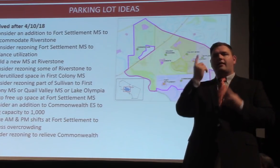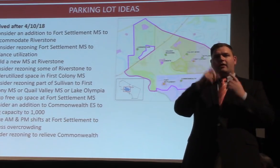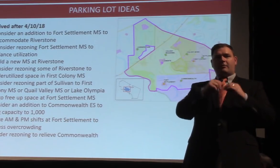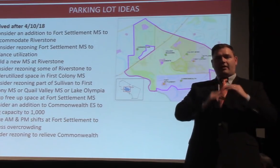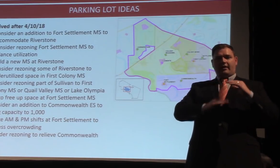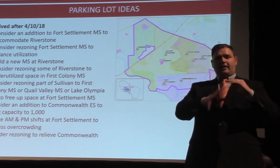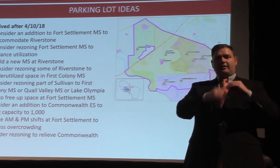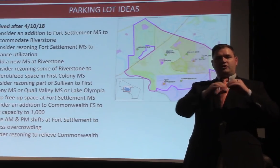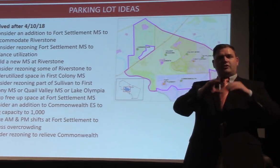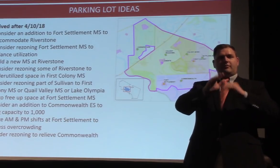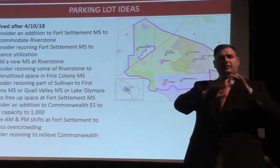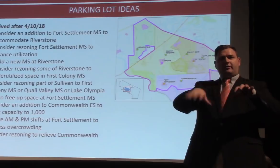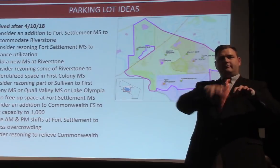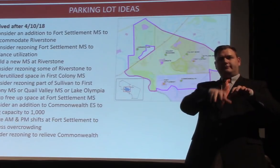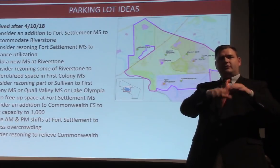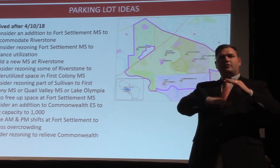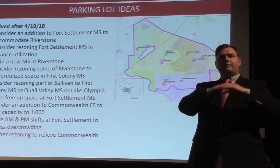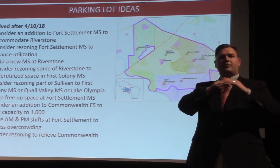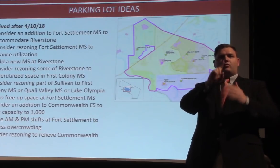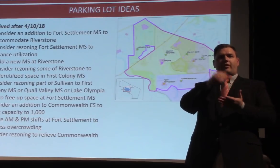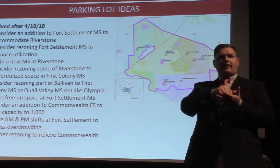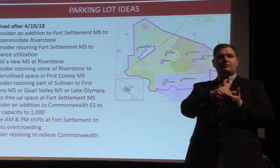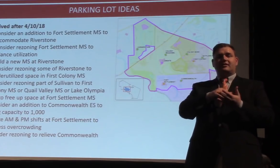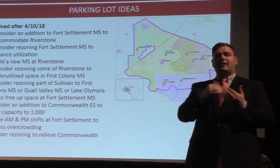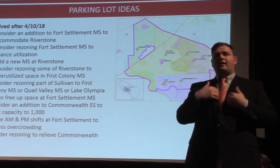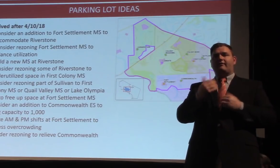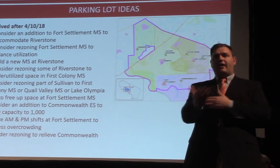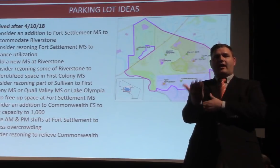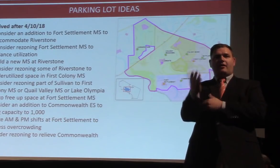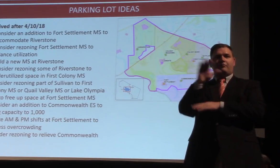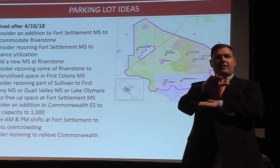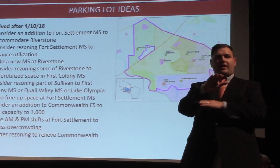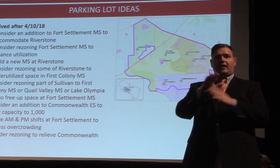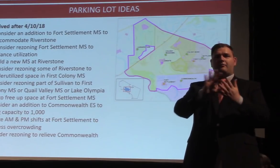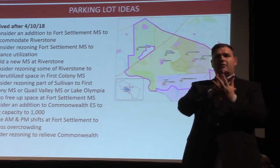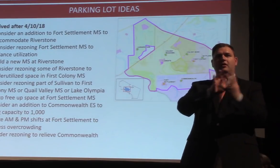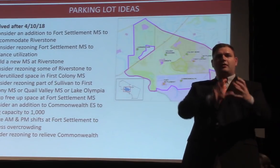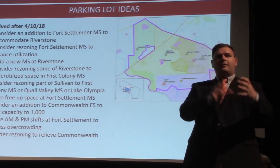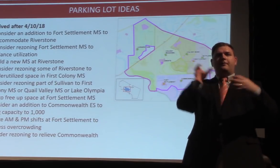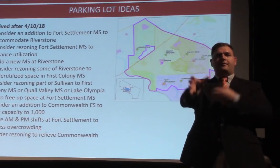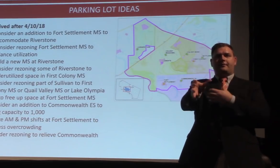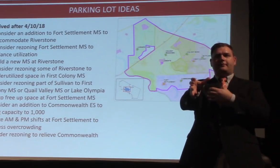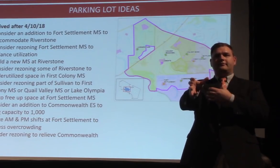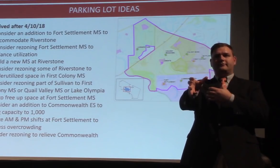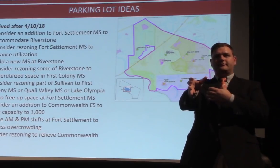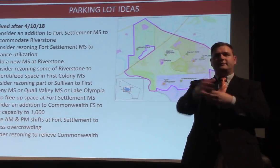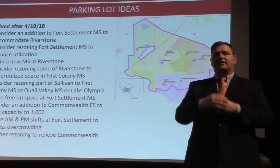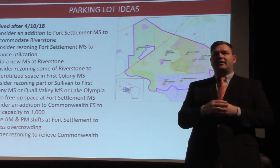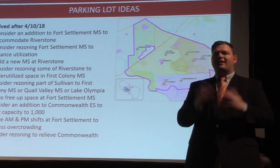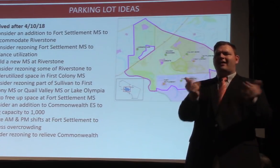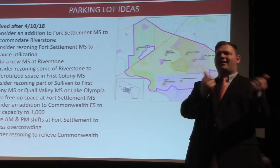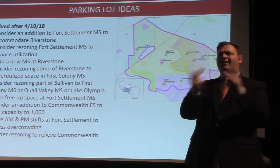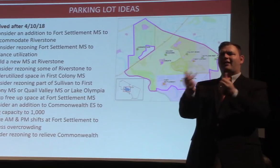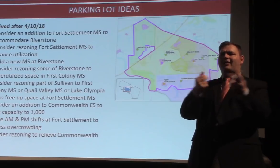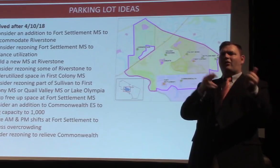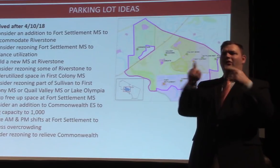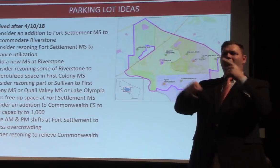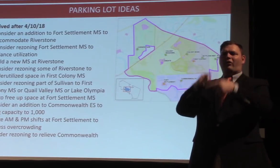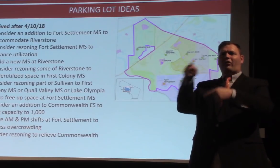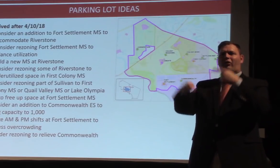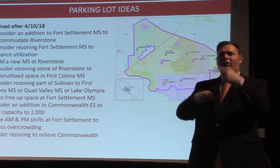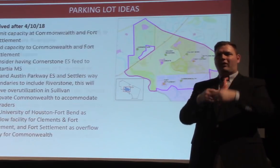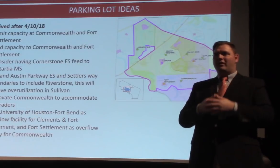,000. Create AM-PM shifts at Fort Settlement to address overcrowding. Consider rezoning to relieve Commonwealth.